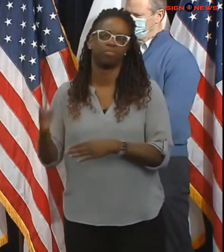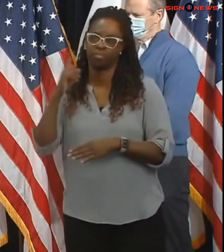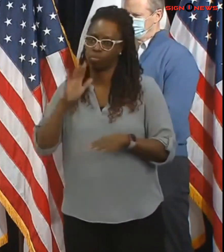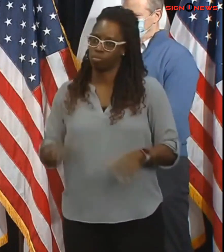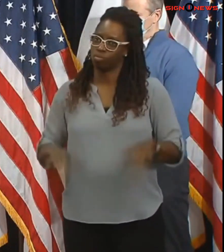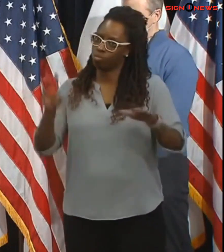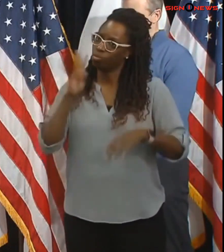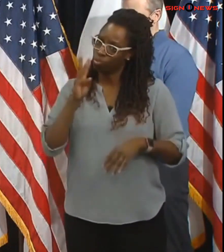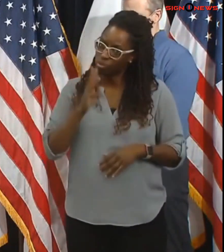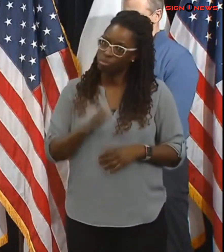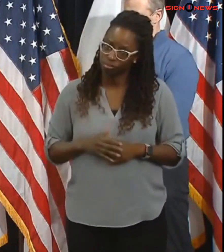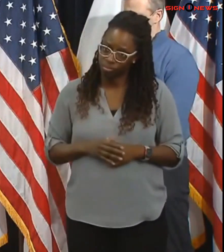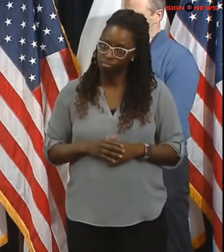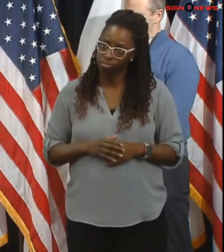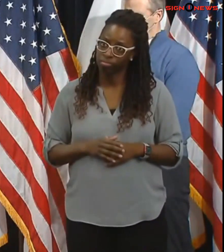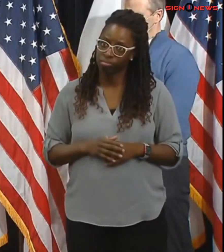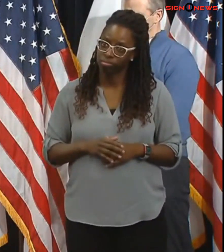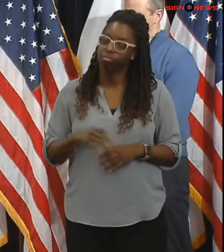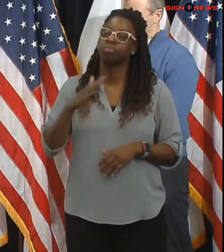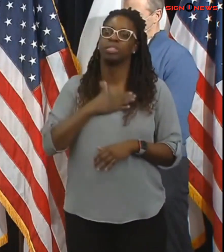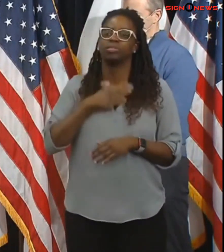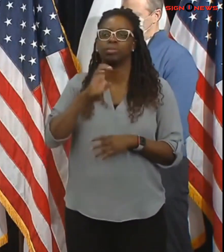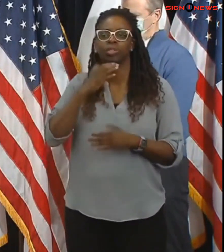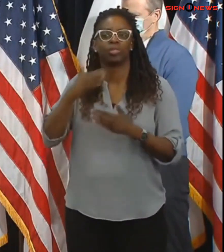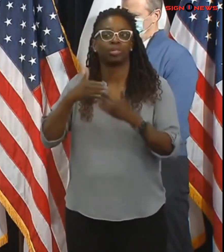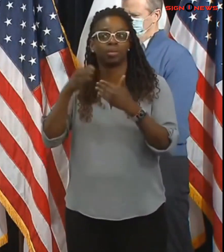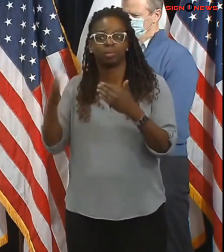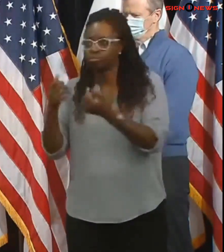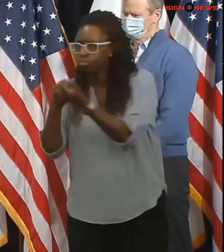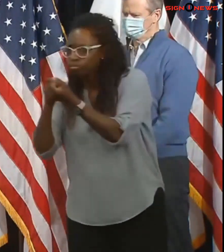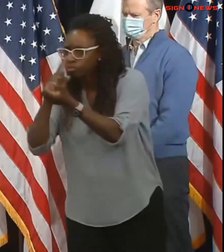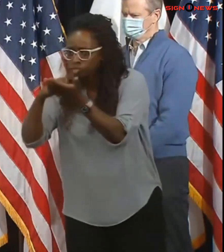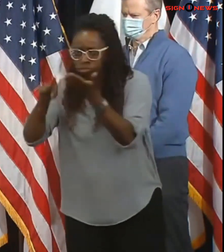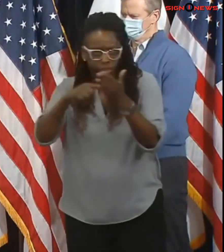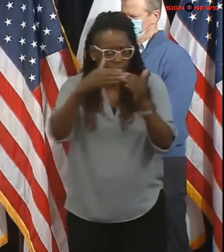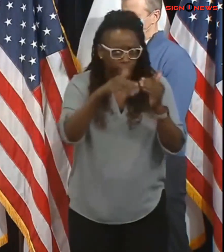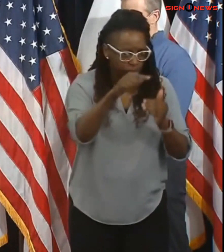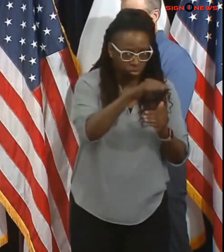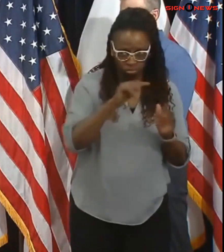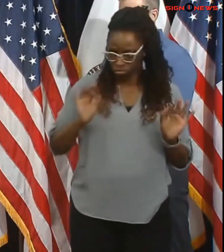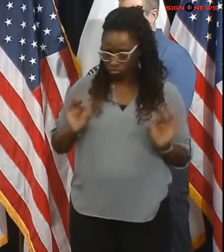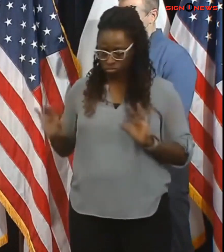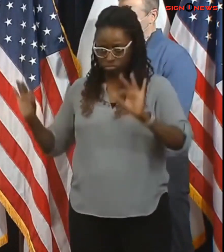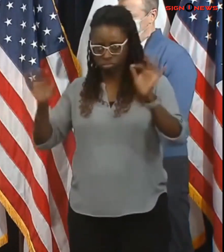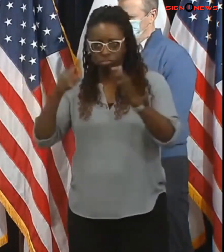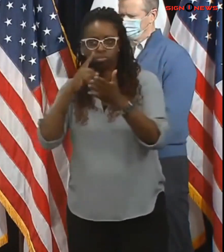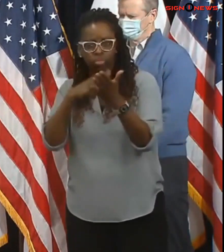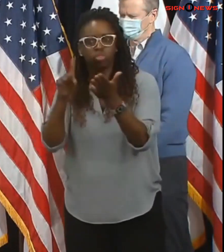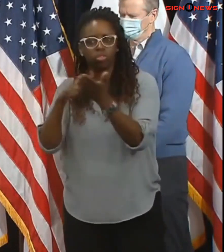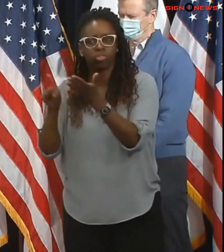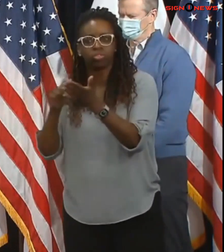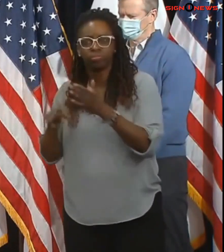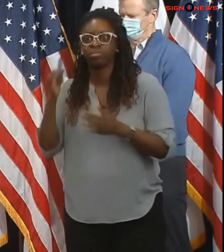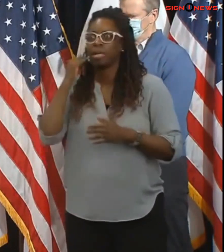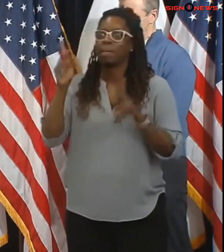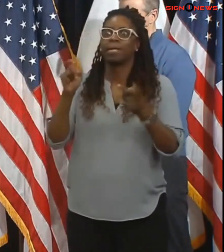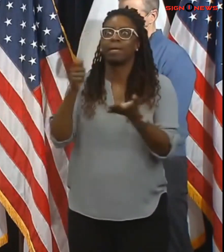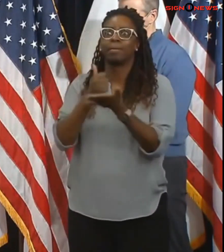we all know our neighborhoods have individuals who could use some extra help during storms please check on them before during